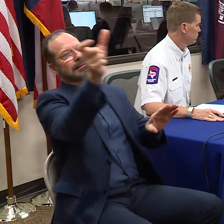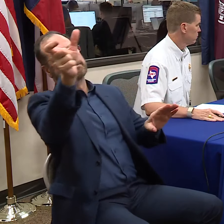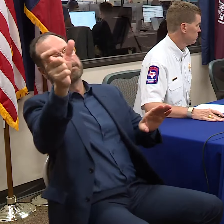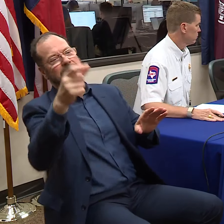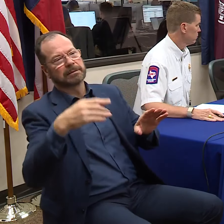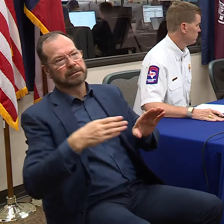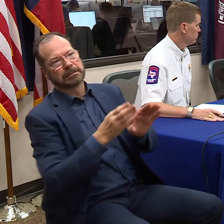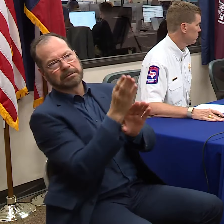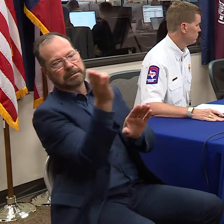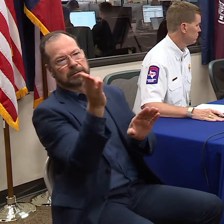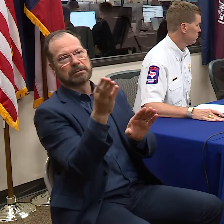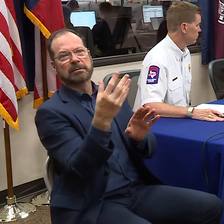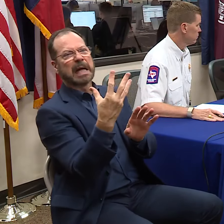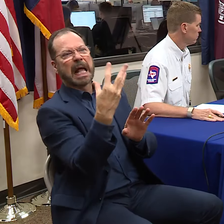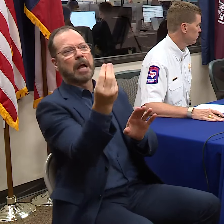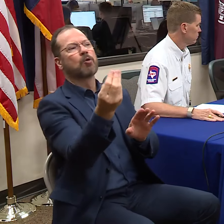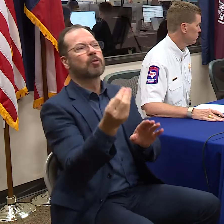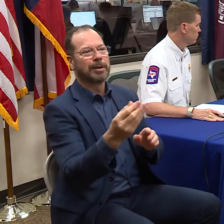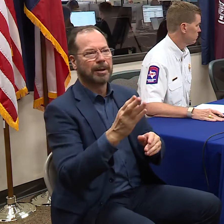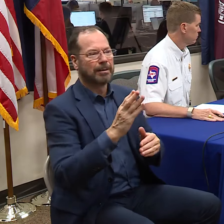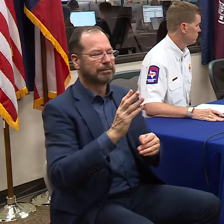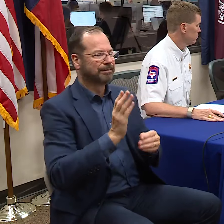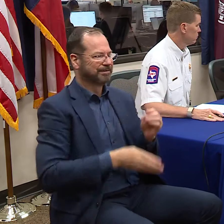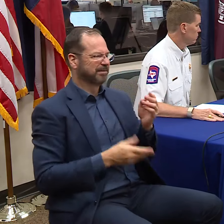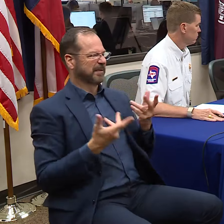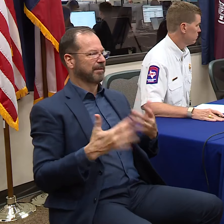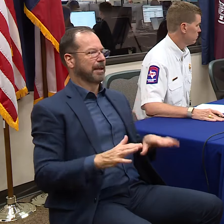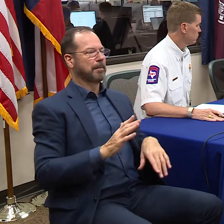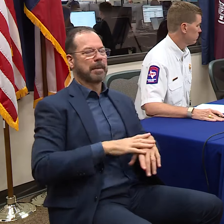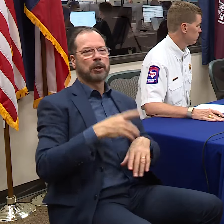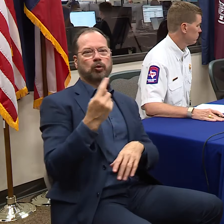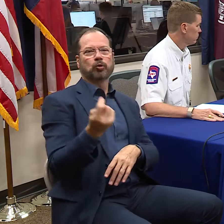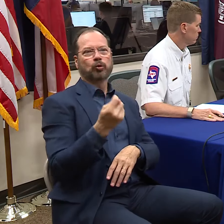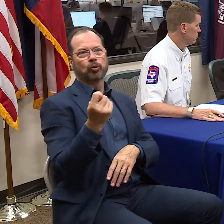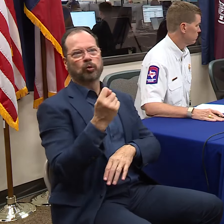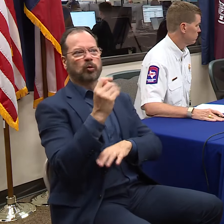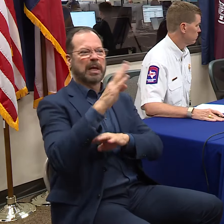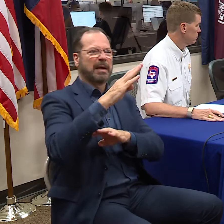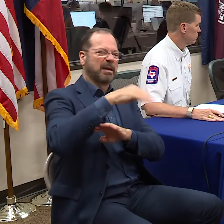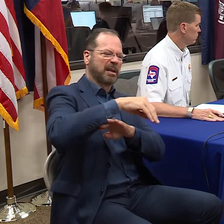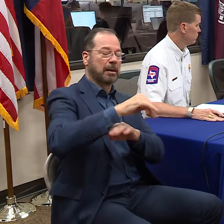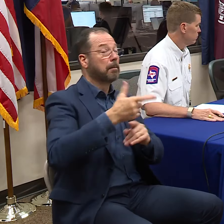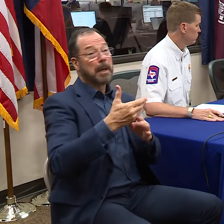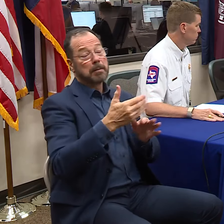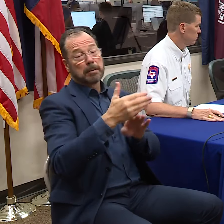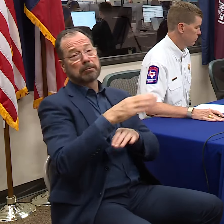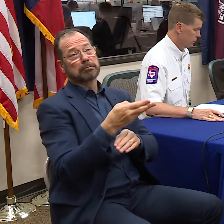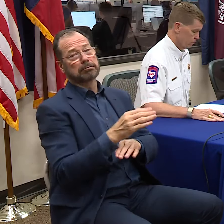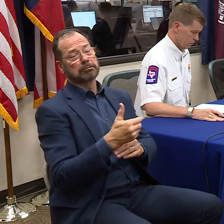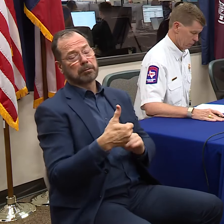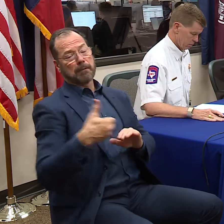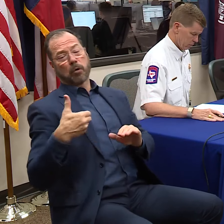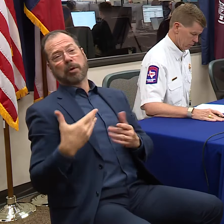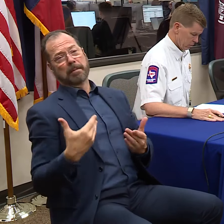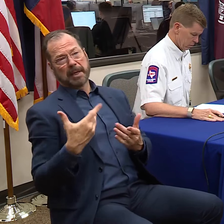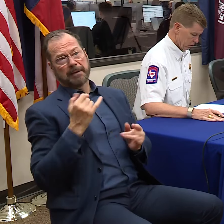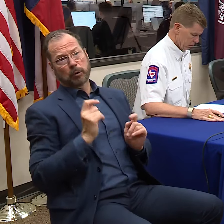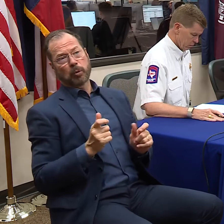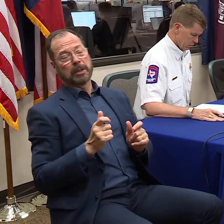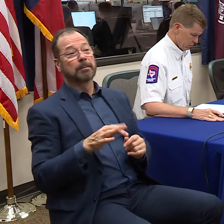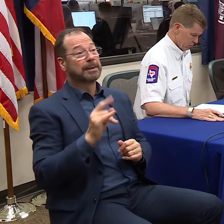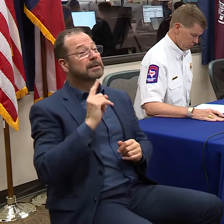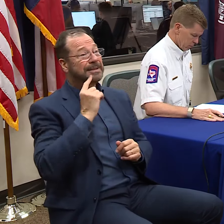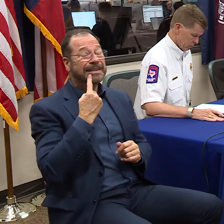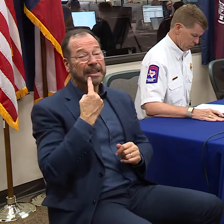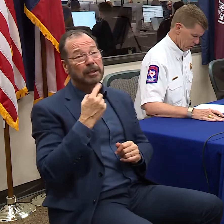and hopefully be going out of here by Tuesday afternoon or Tuesday evening, or maybe even a little sooner if it keeps moving at its current pace. But it's a serious